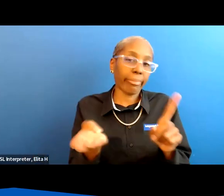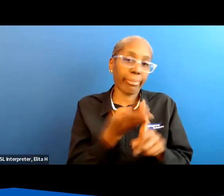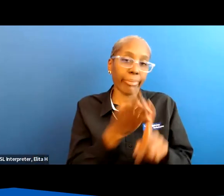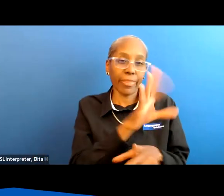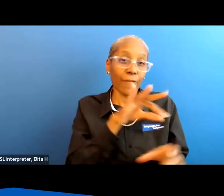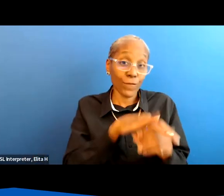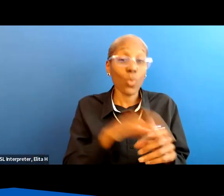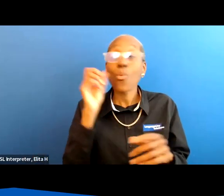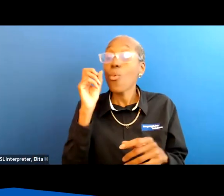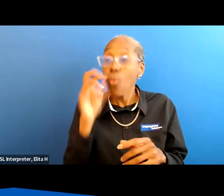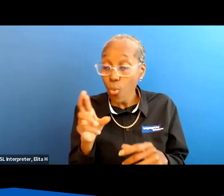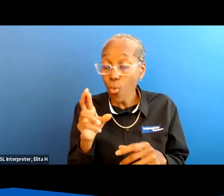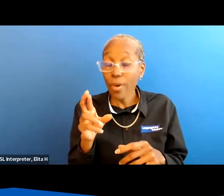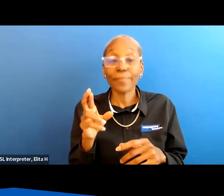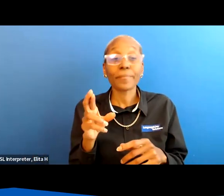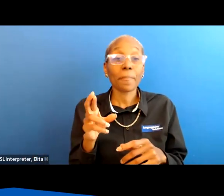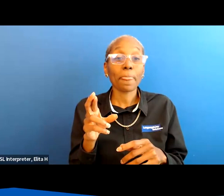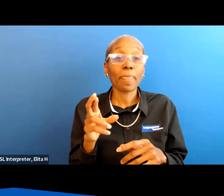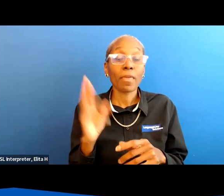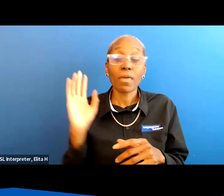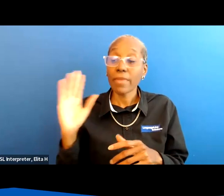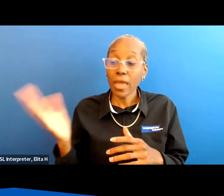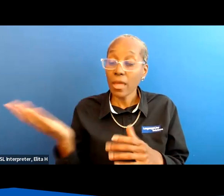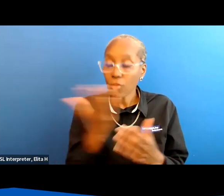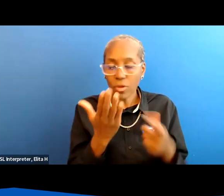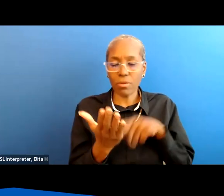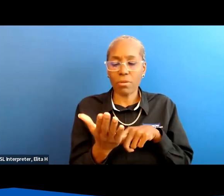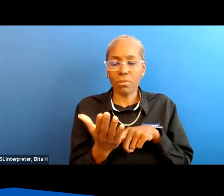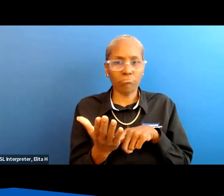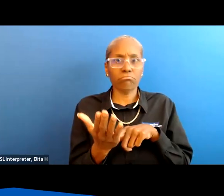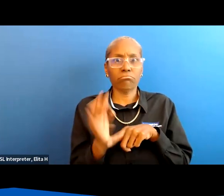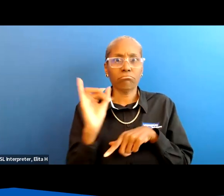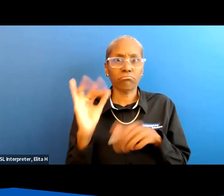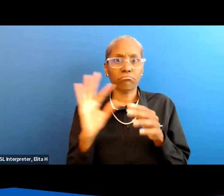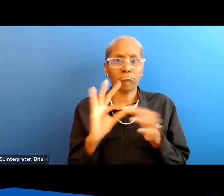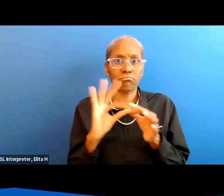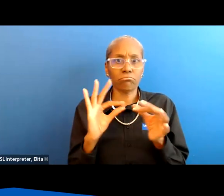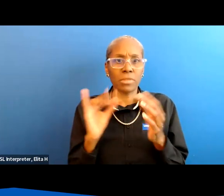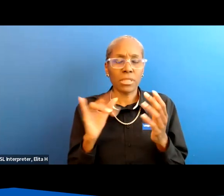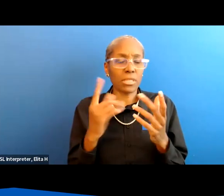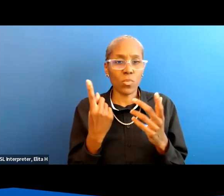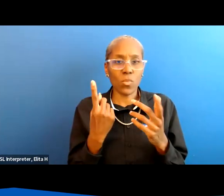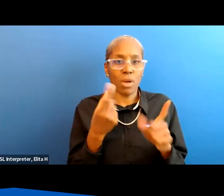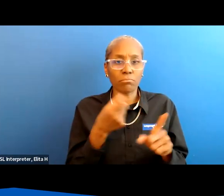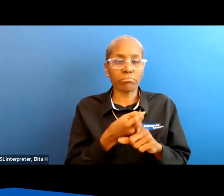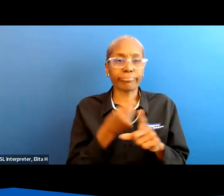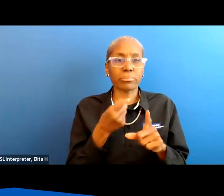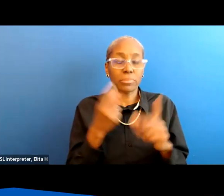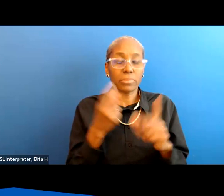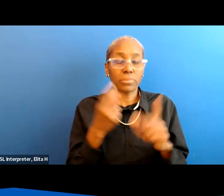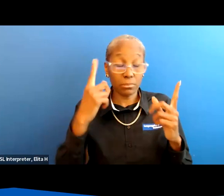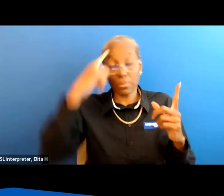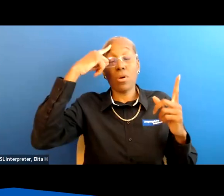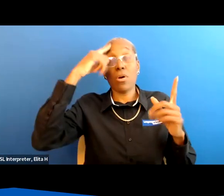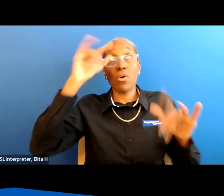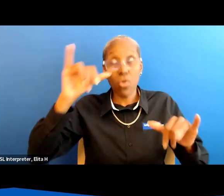or they might they might look at those and they might see some of the comments and that might ping in their